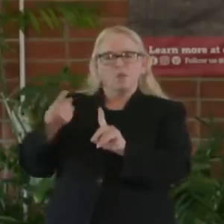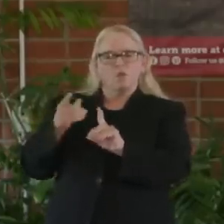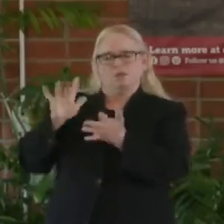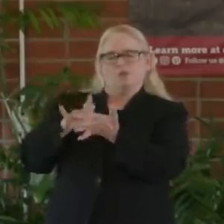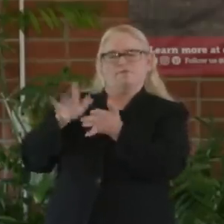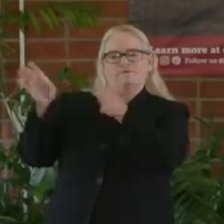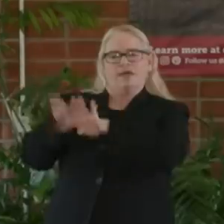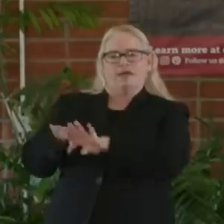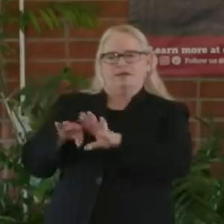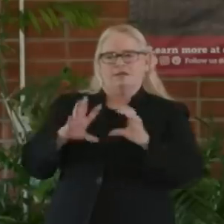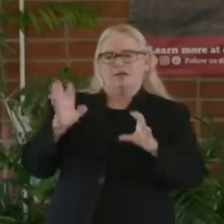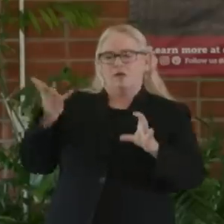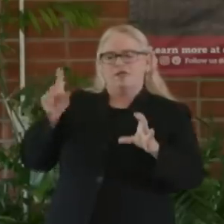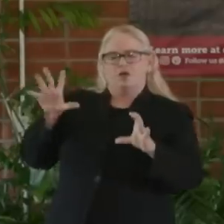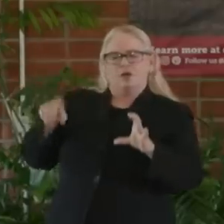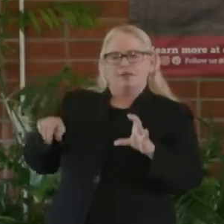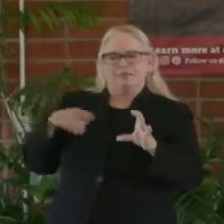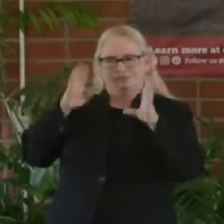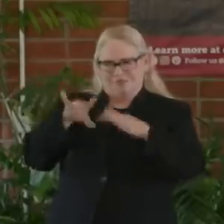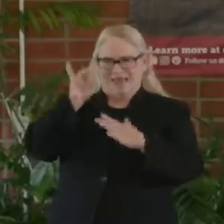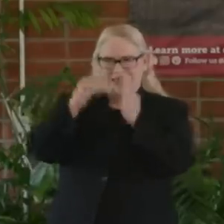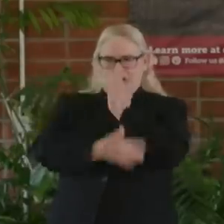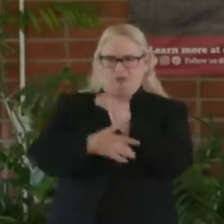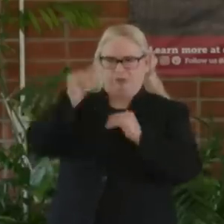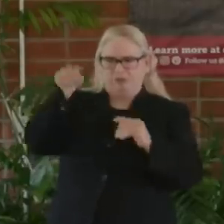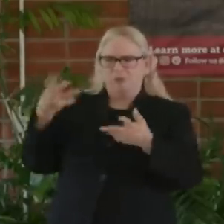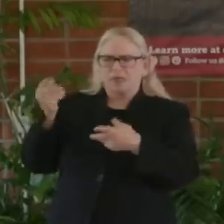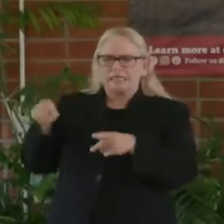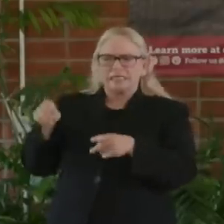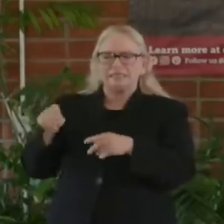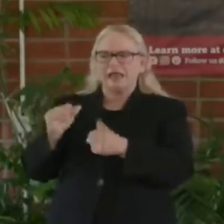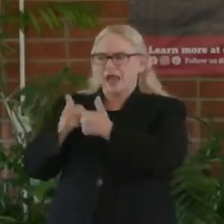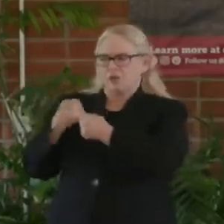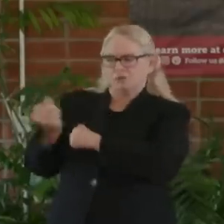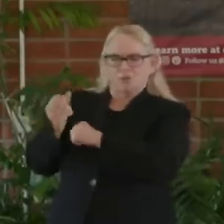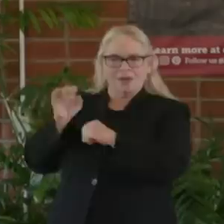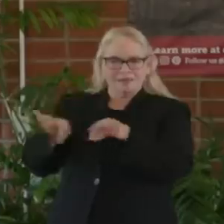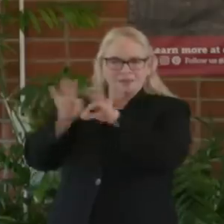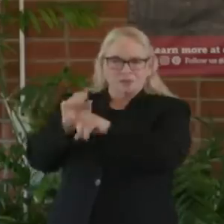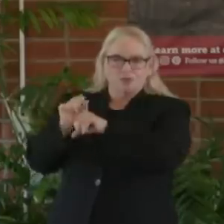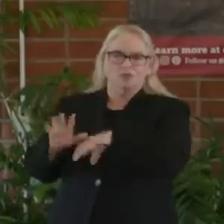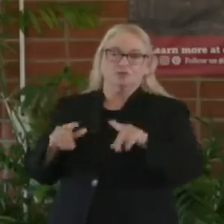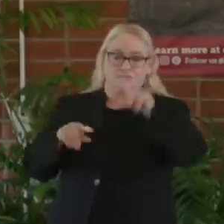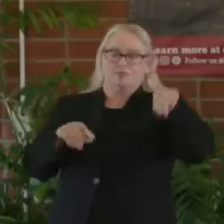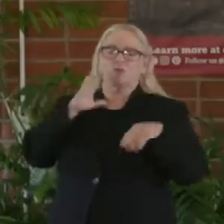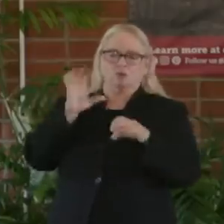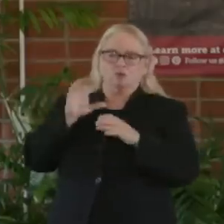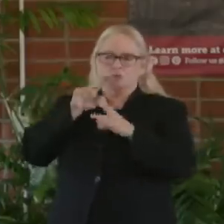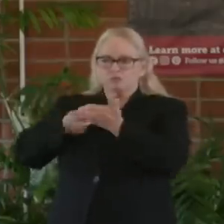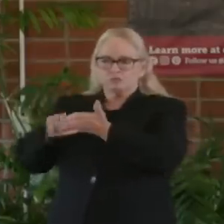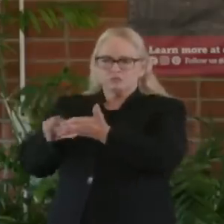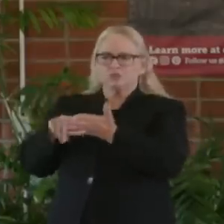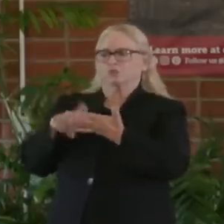the Valley, that task force focusing on this unified, coordinated response and focusing on accountability, again,